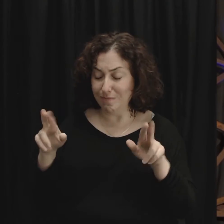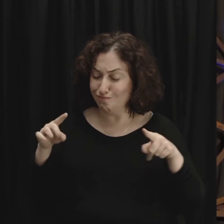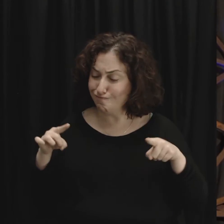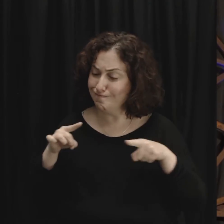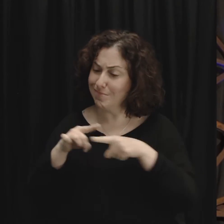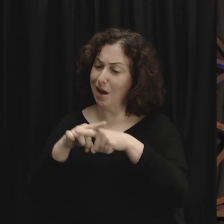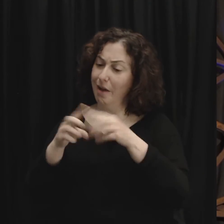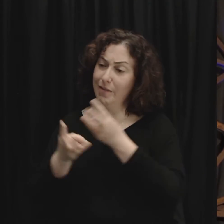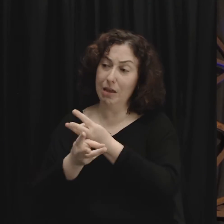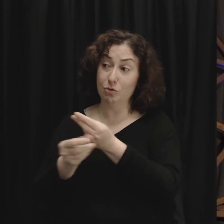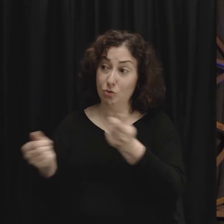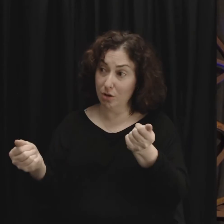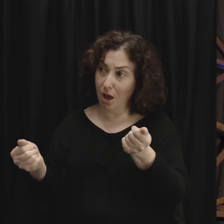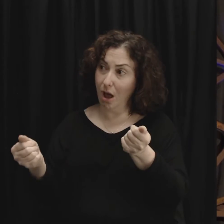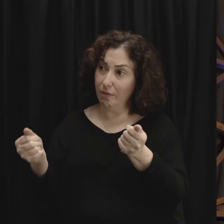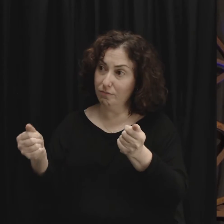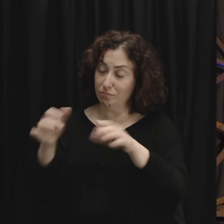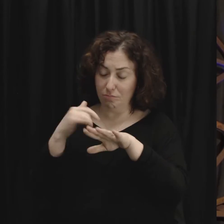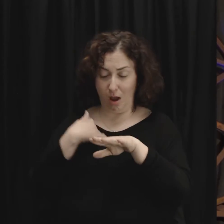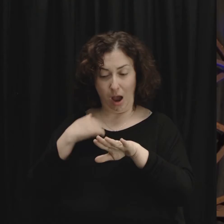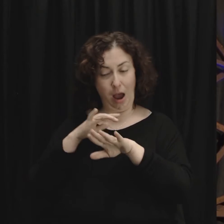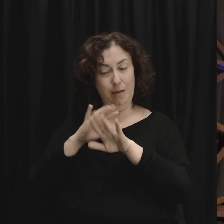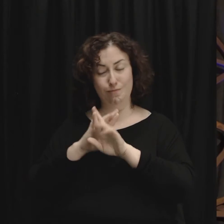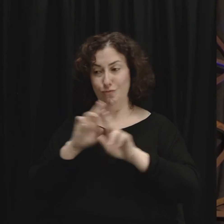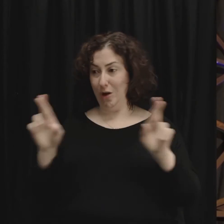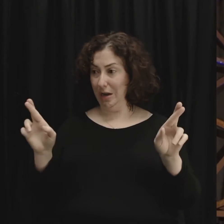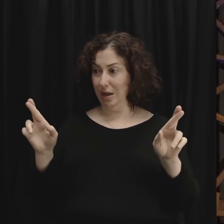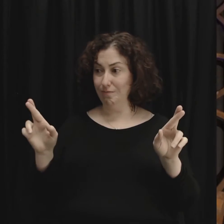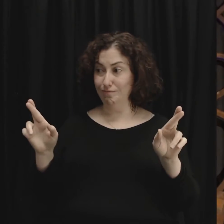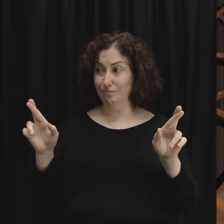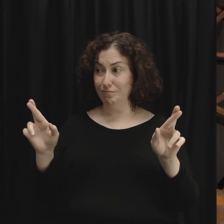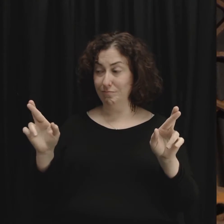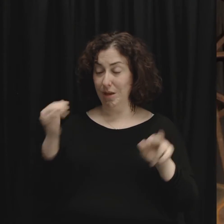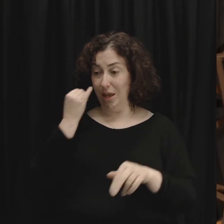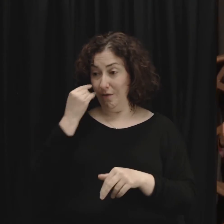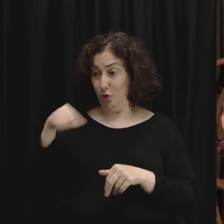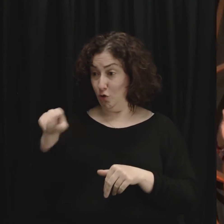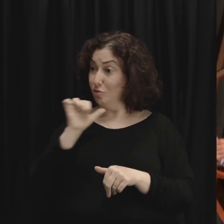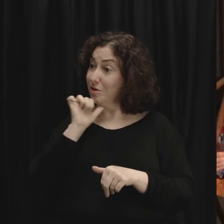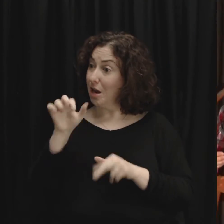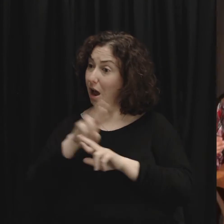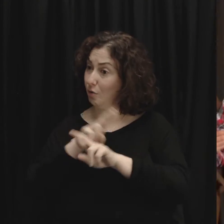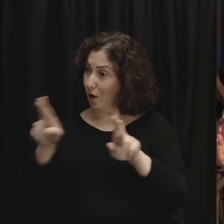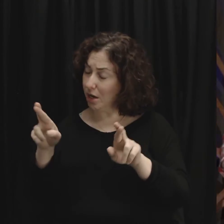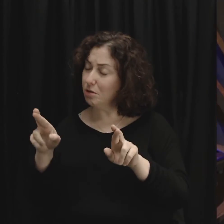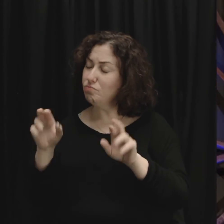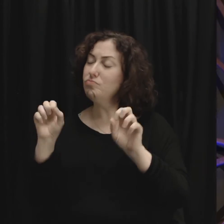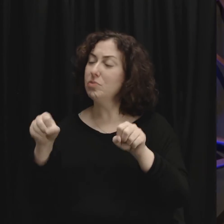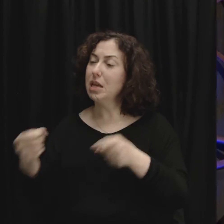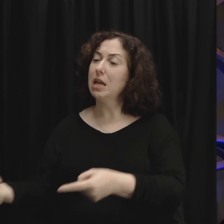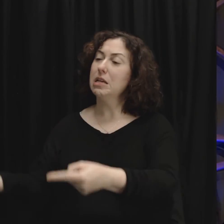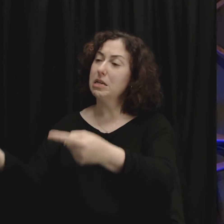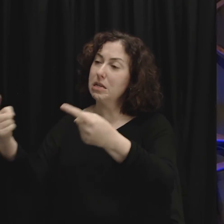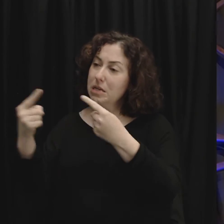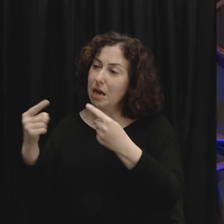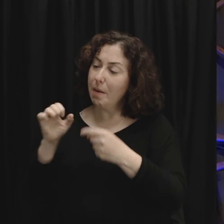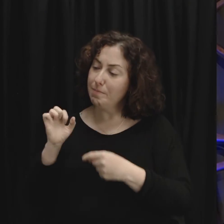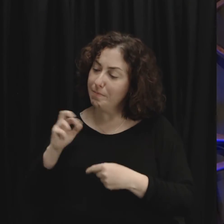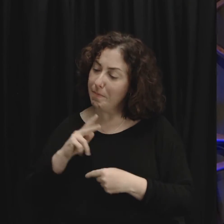available for that and if you don't want to do it today you come back in 12 months I will make myself available I will be in a posture of